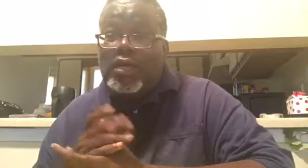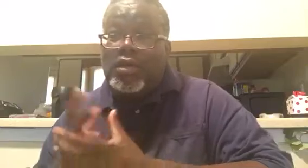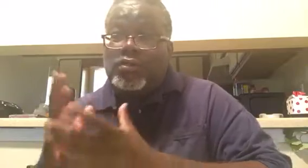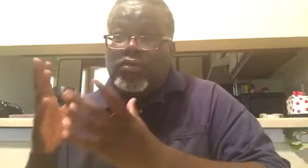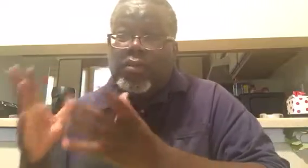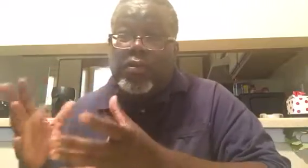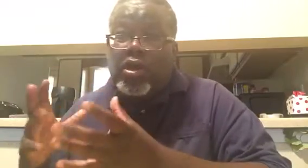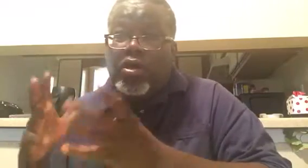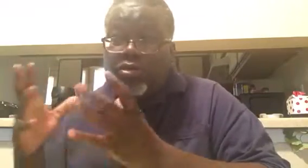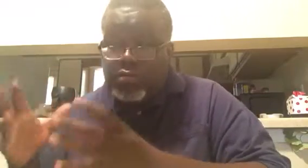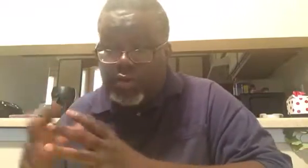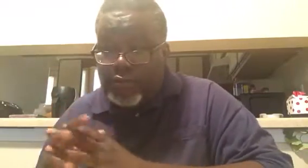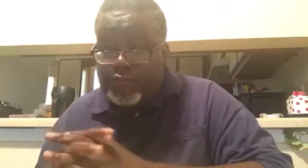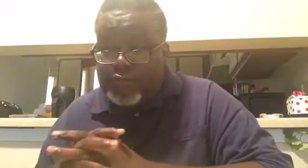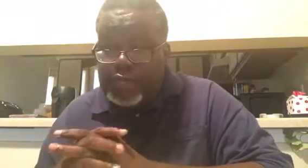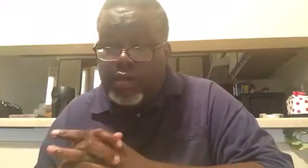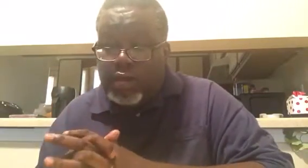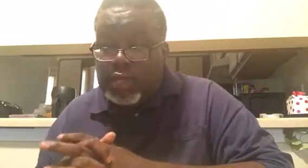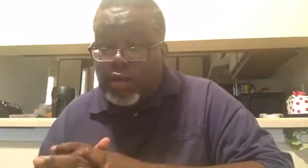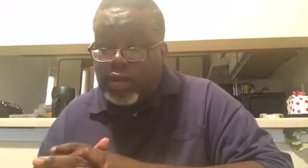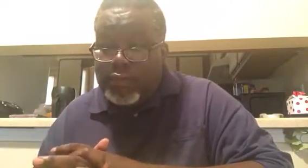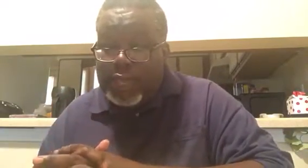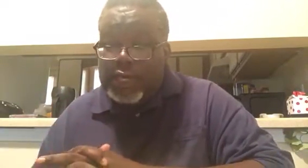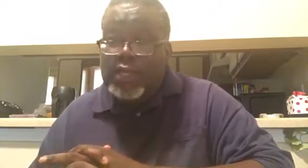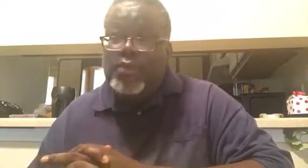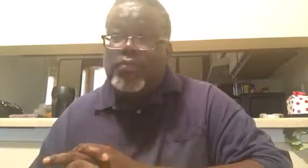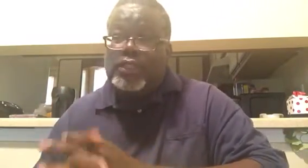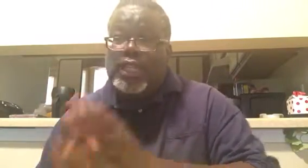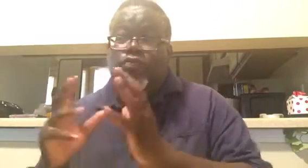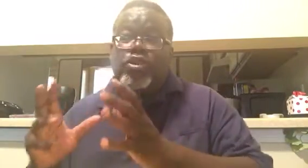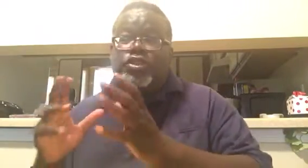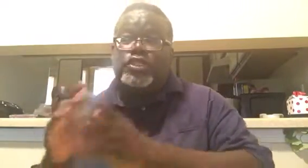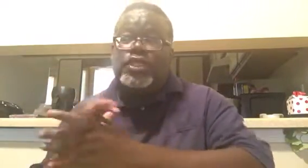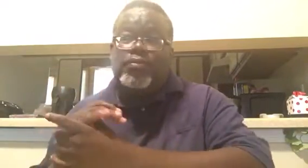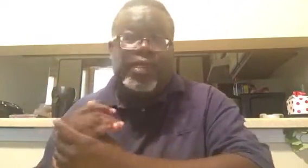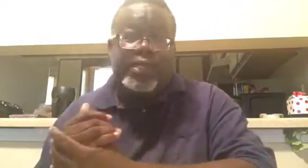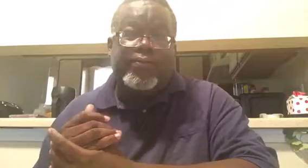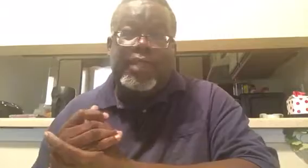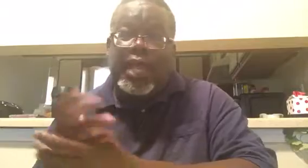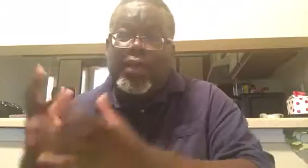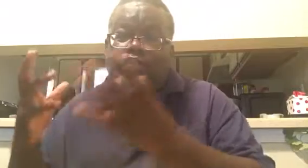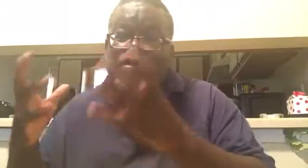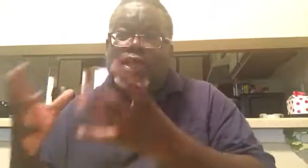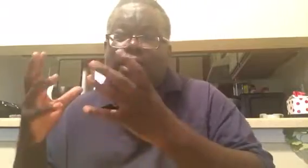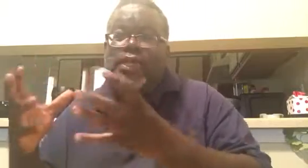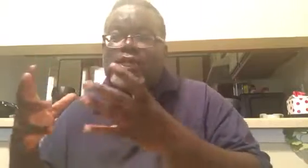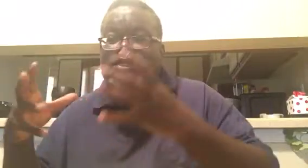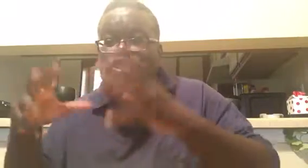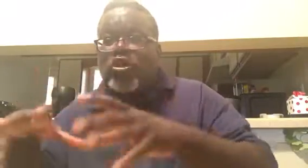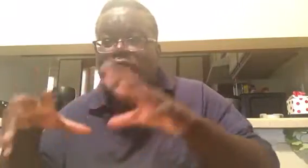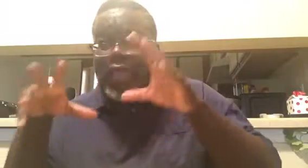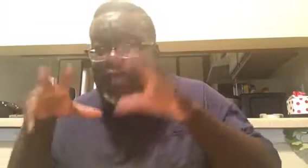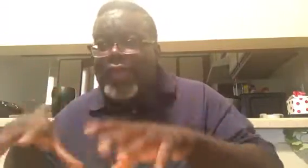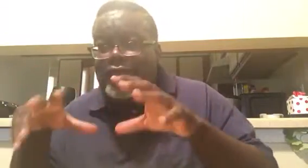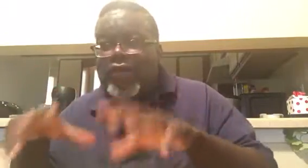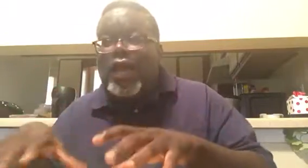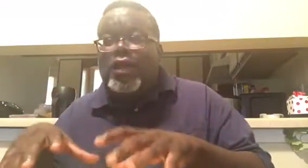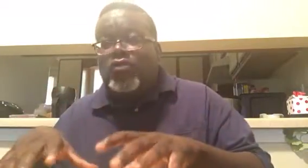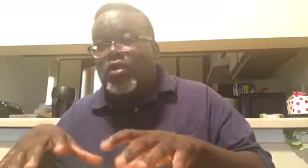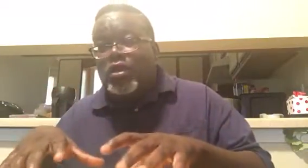uh, through her blog, through her V log and all of that. But that word she sent me, I really saw the hand of God on